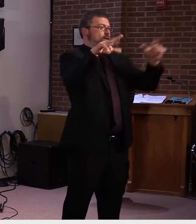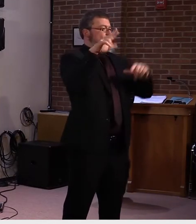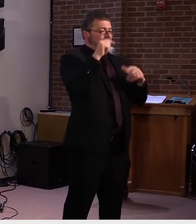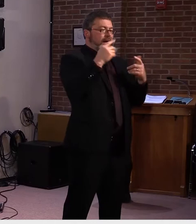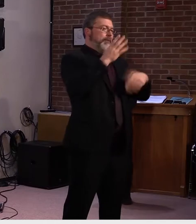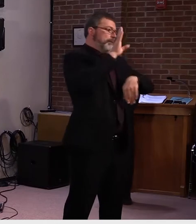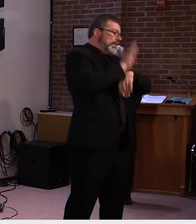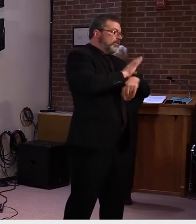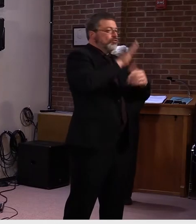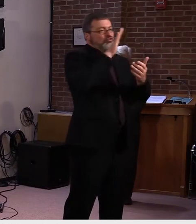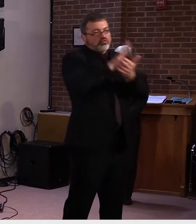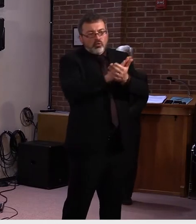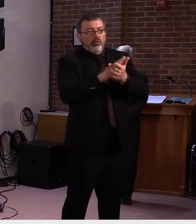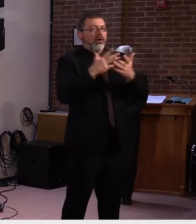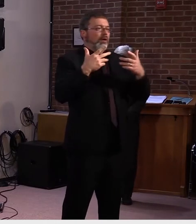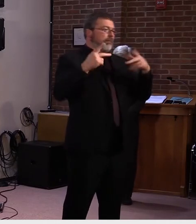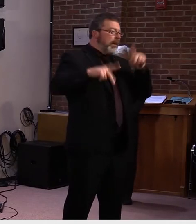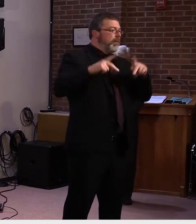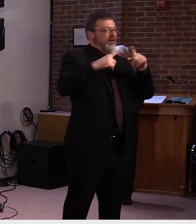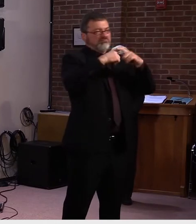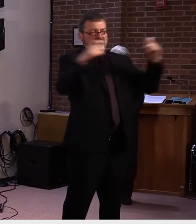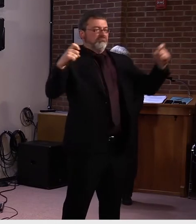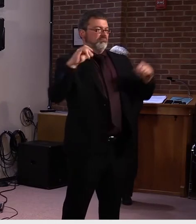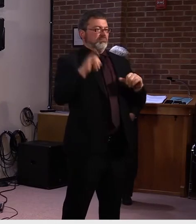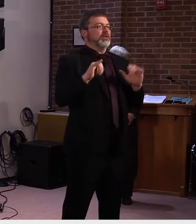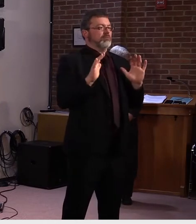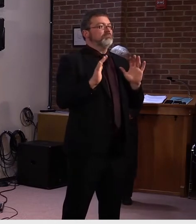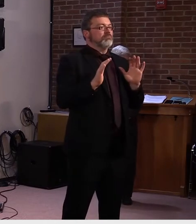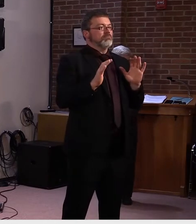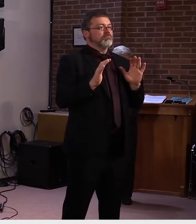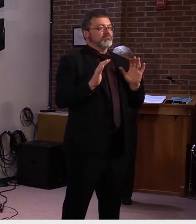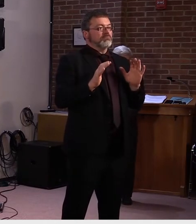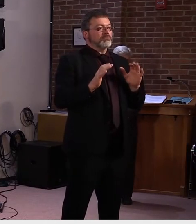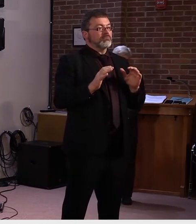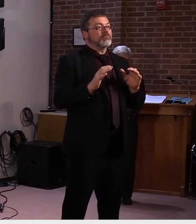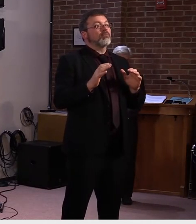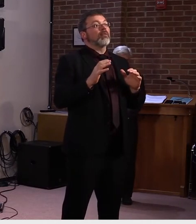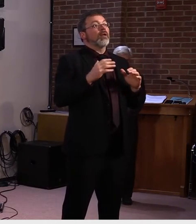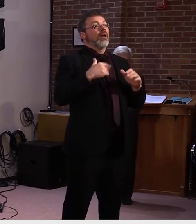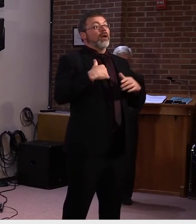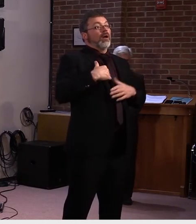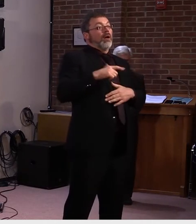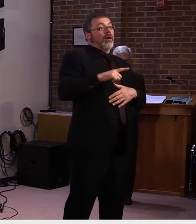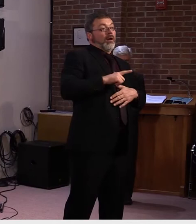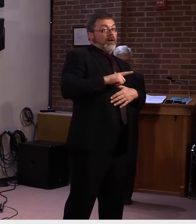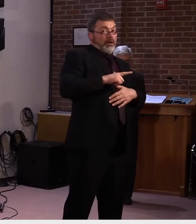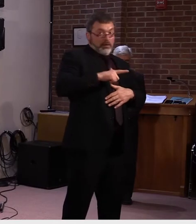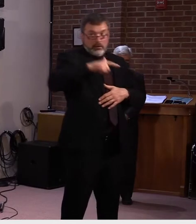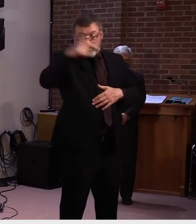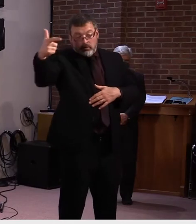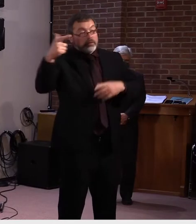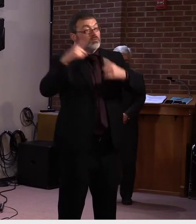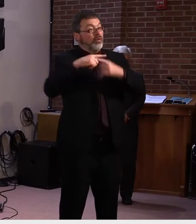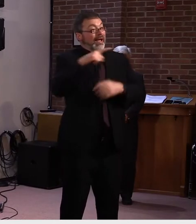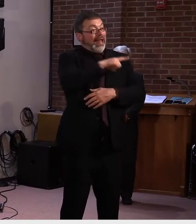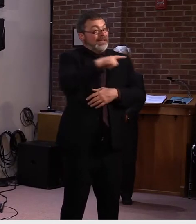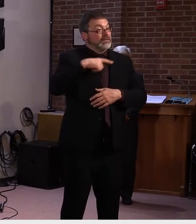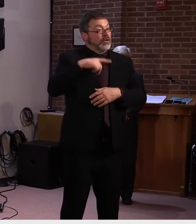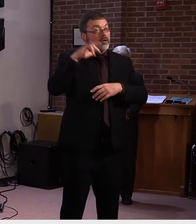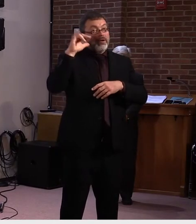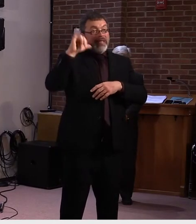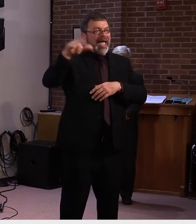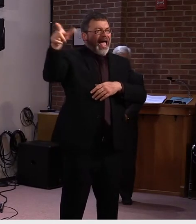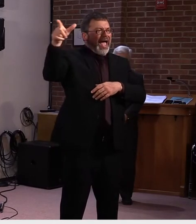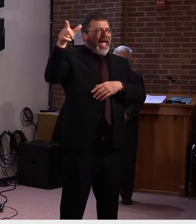uh, working with, uh, the legislators and putting into, uh, law, so to speak, uh, some of the actions that could, could